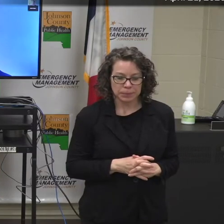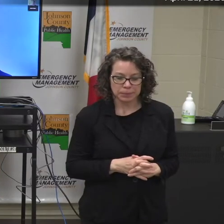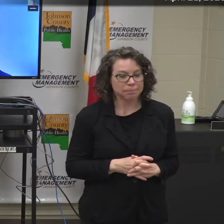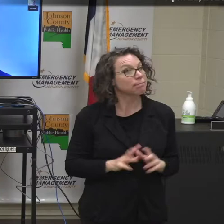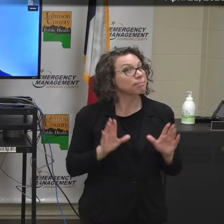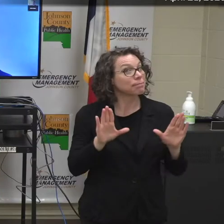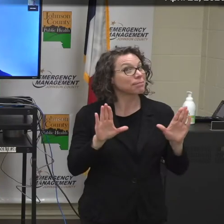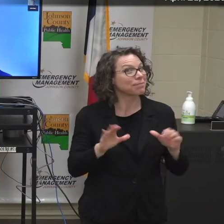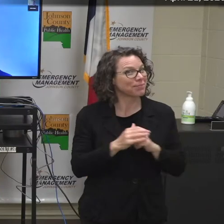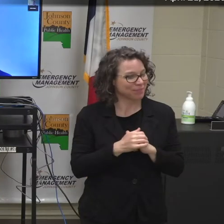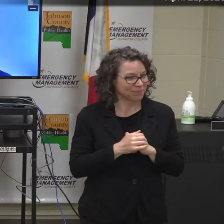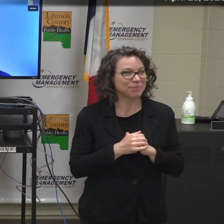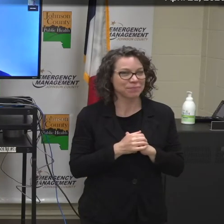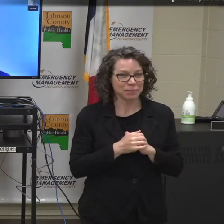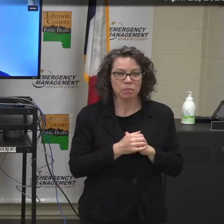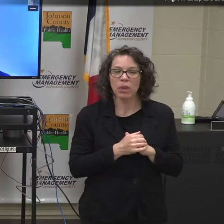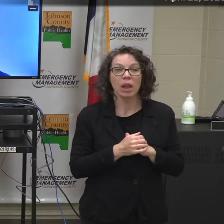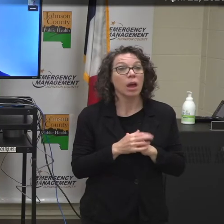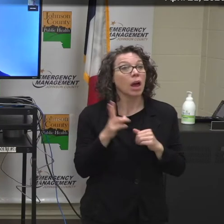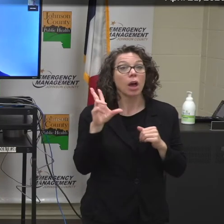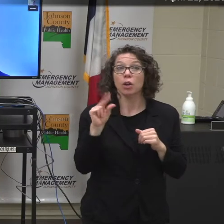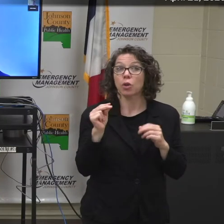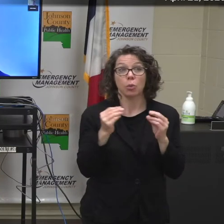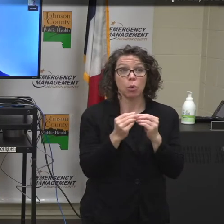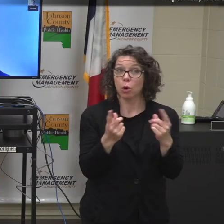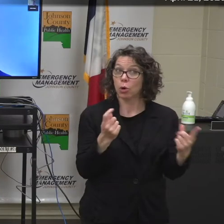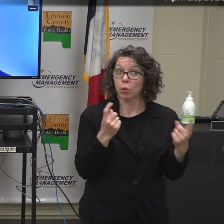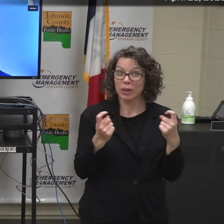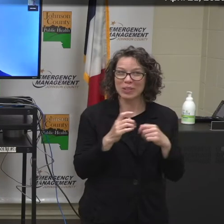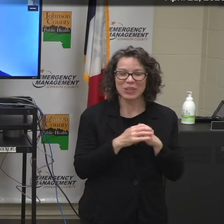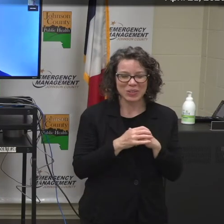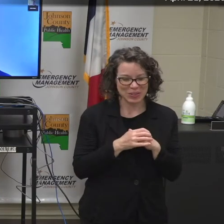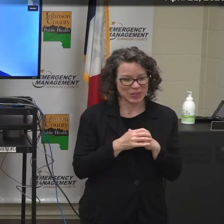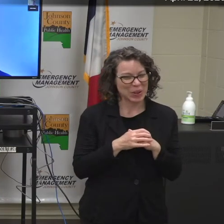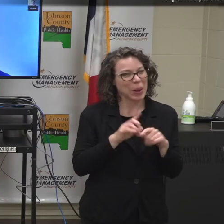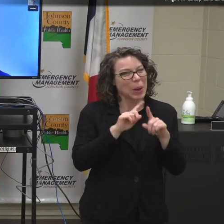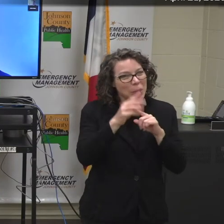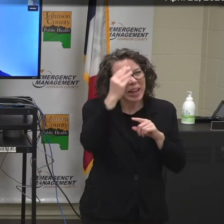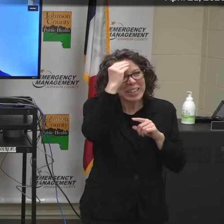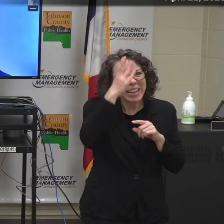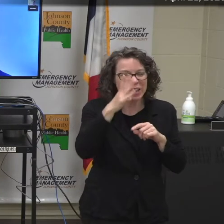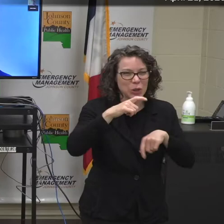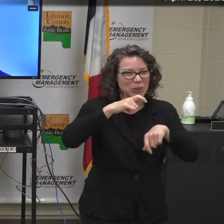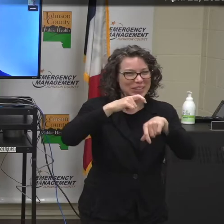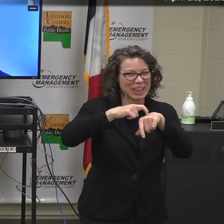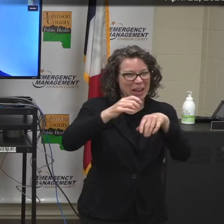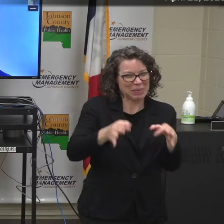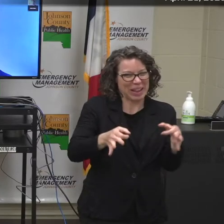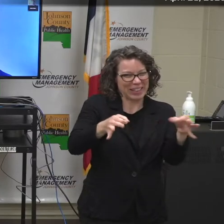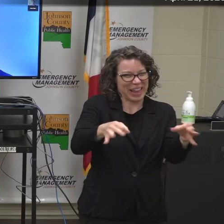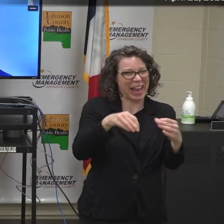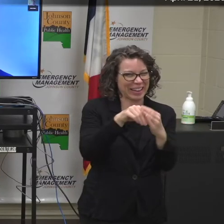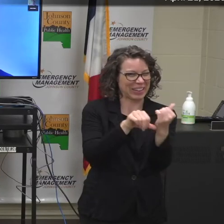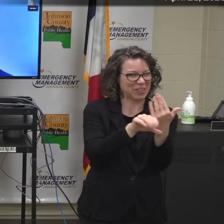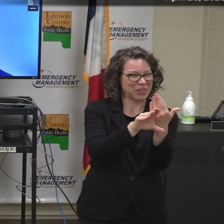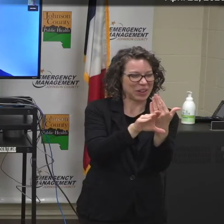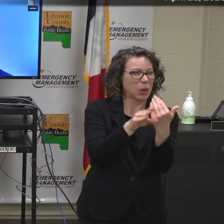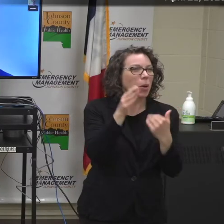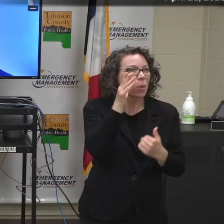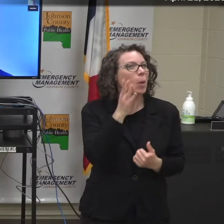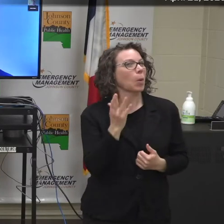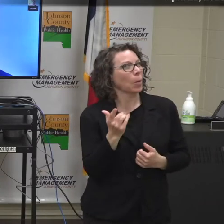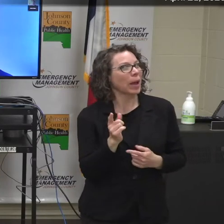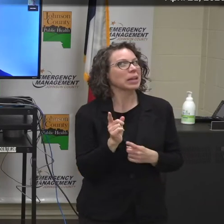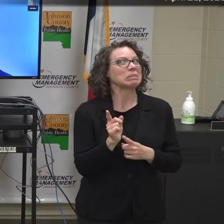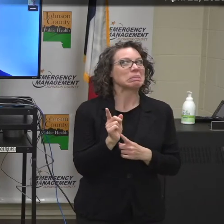Great. It looks like we haven't received any additional questions, but as you know, we have a little bit of a lag in the video feed. So we'll just give it